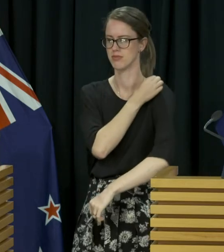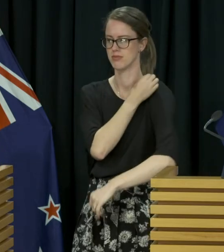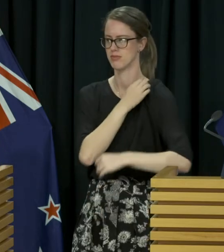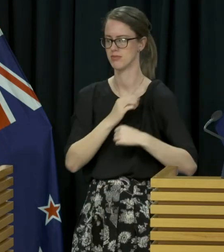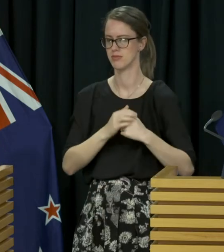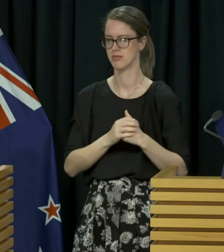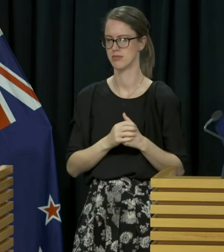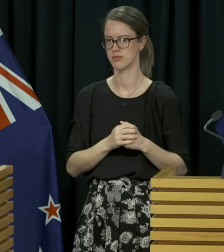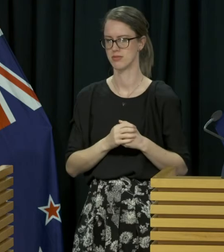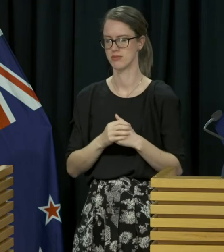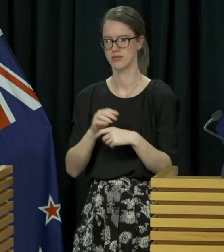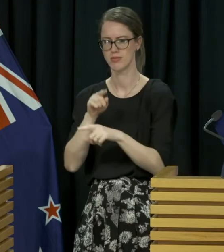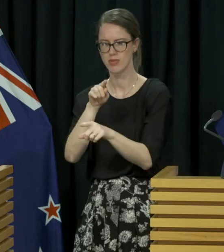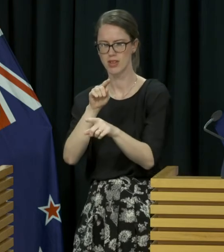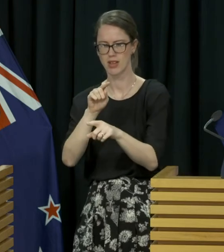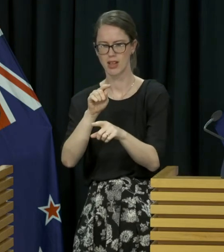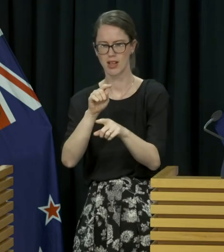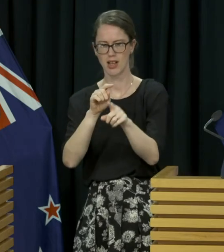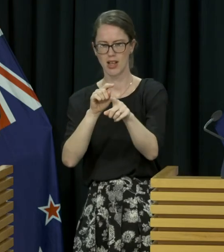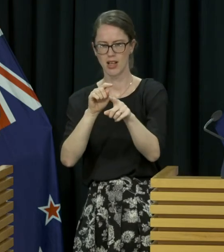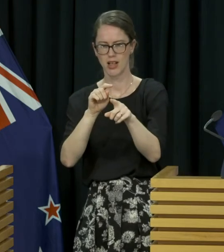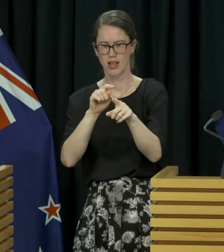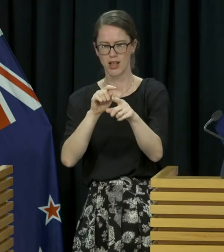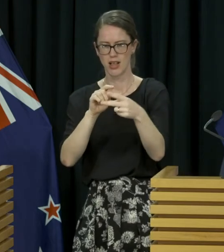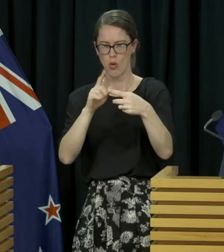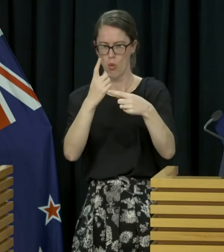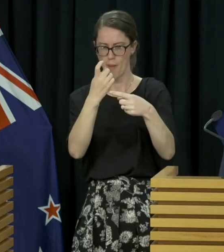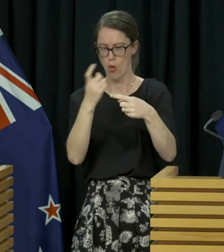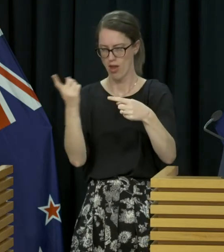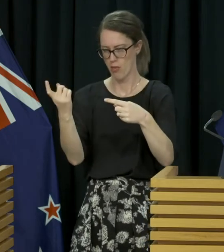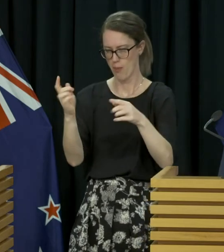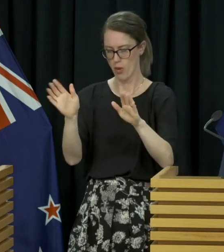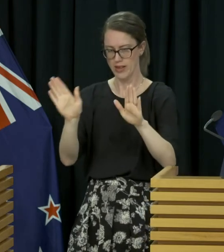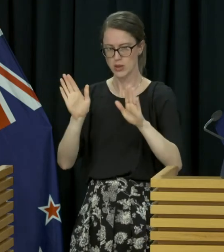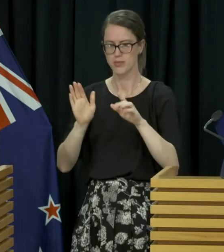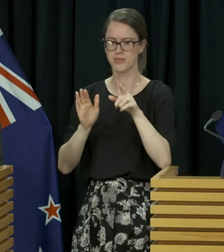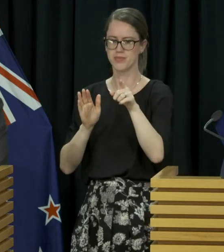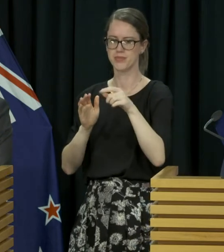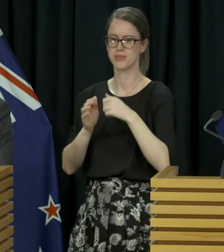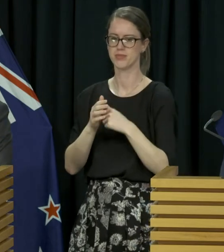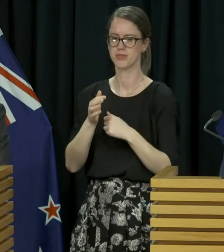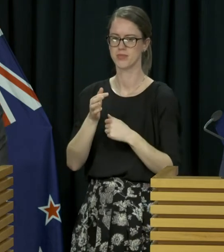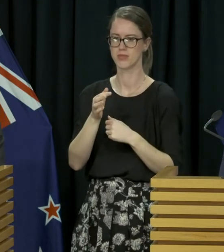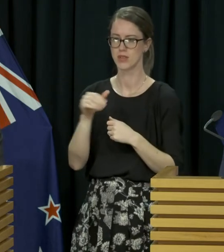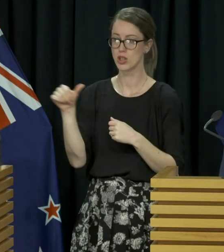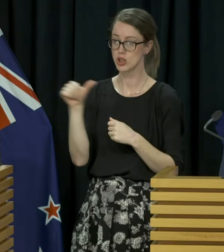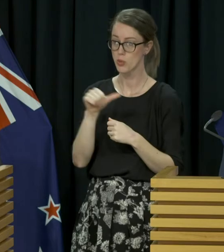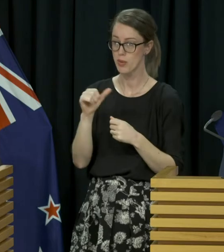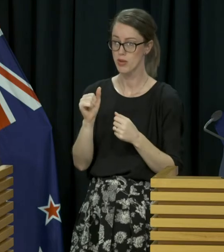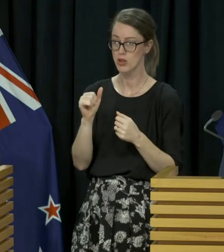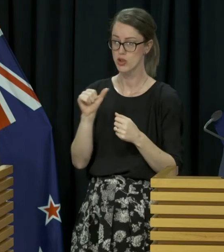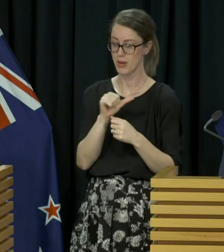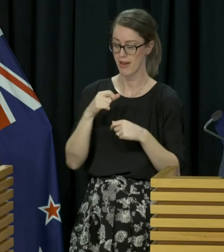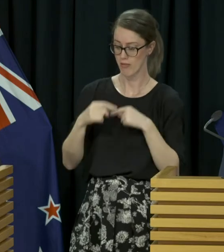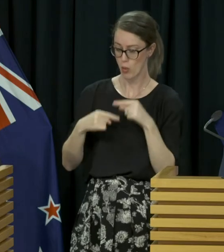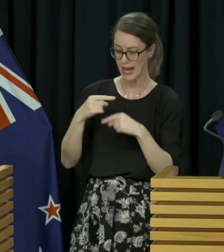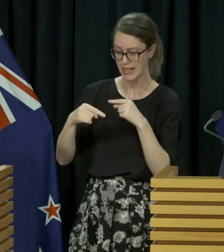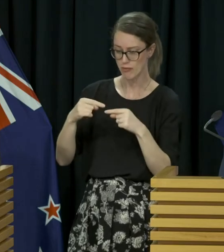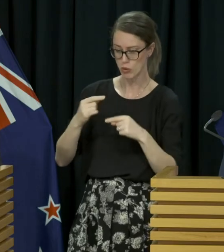feeling? You have the second to last question and you can have the last one. Okay, there we go. I was going to say, but as a safeguard, should we be making it weekly?